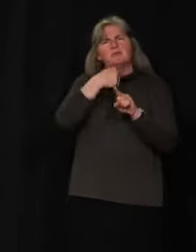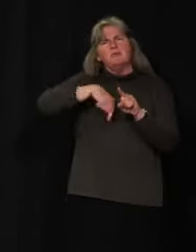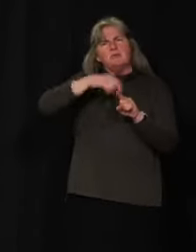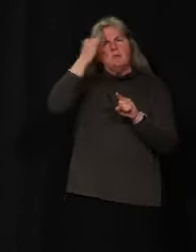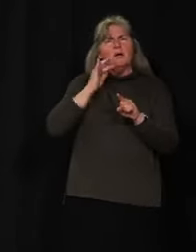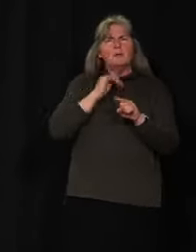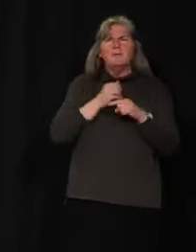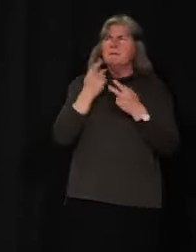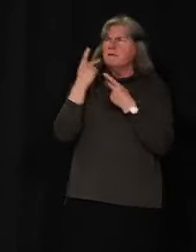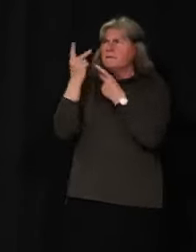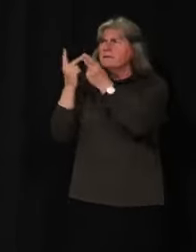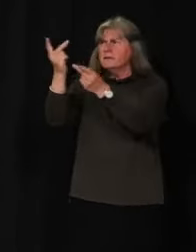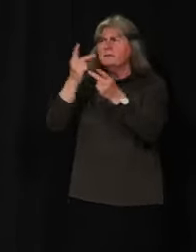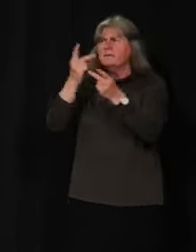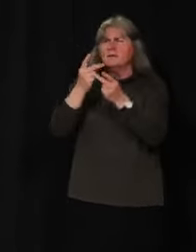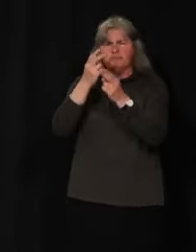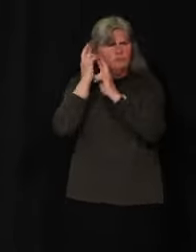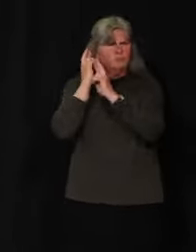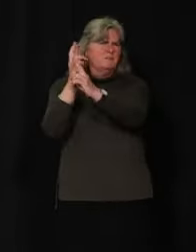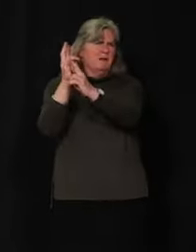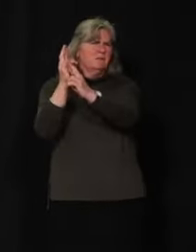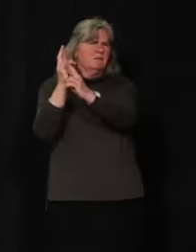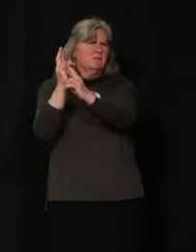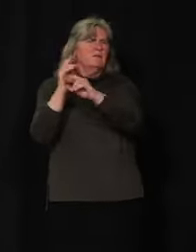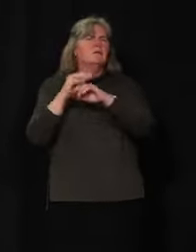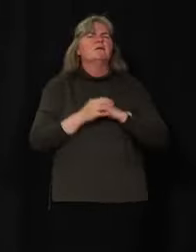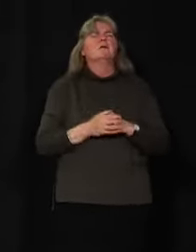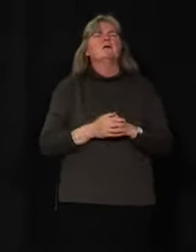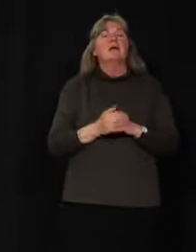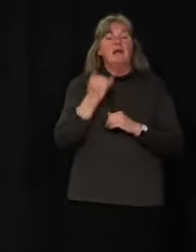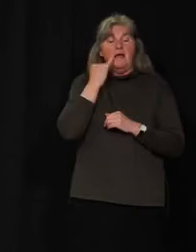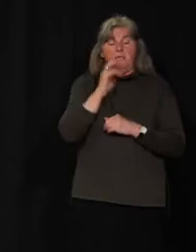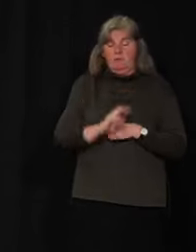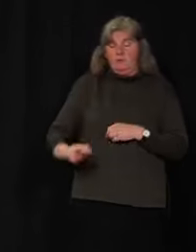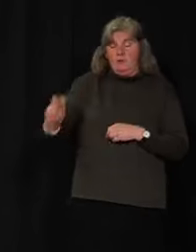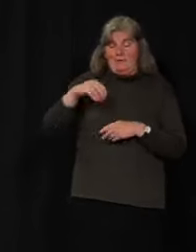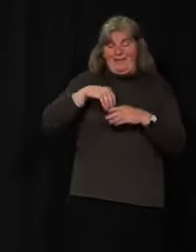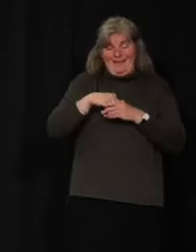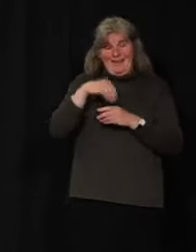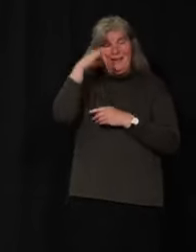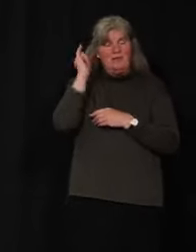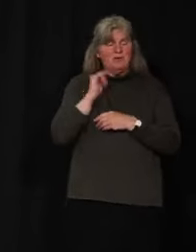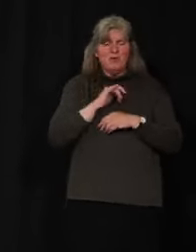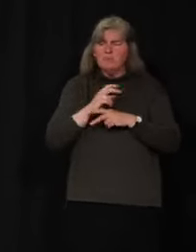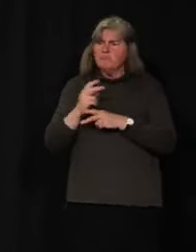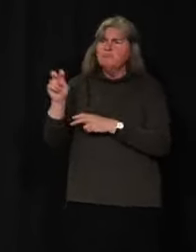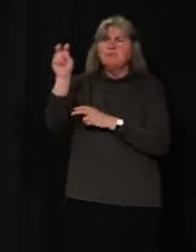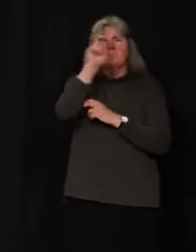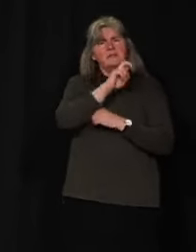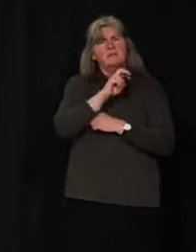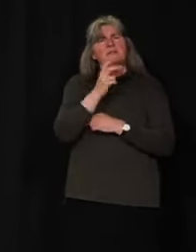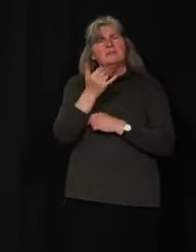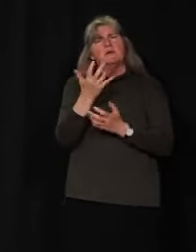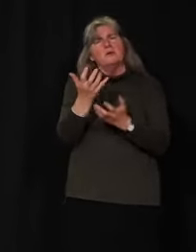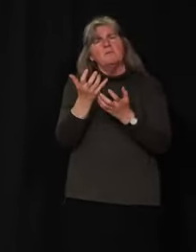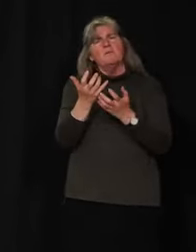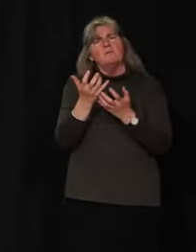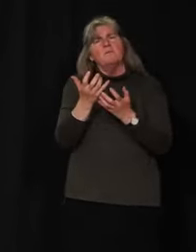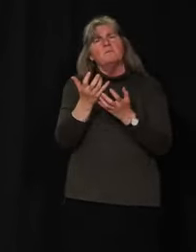respectful of the community's wishes. If you are traveling within UConn, we will still like to